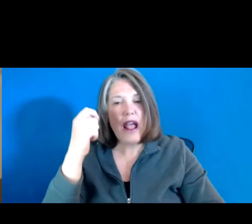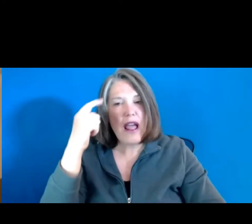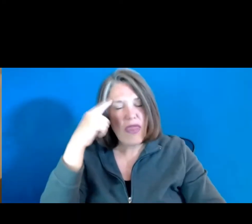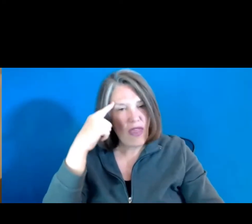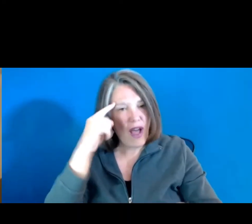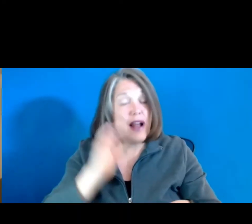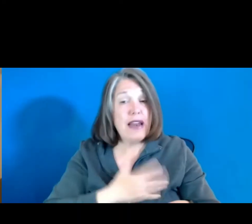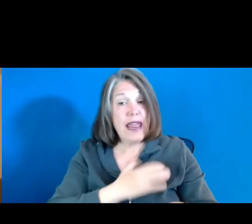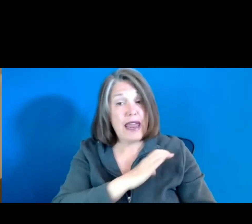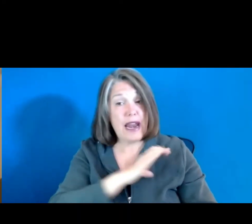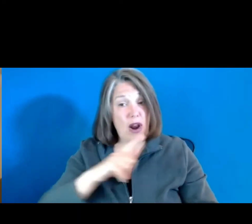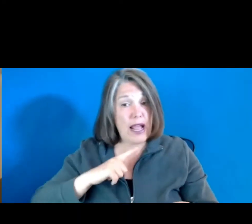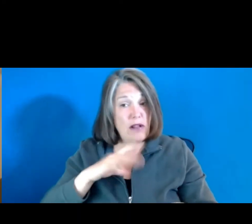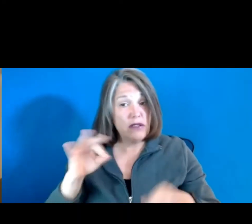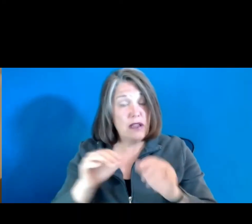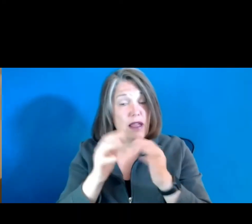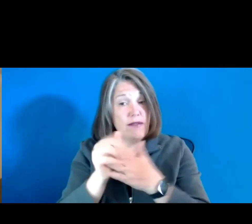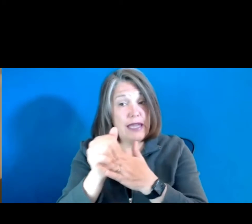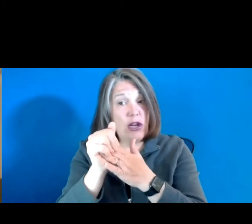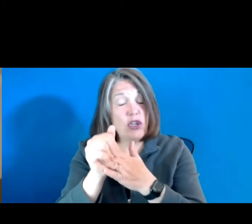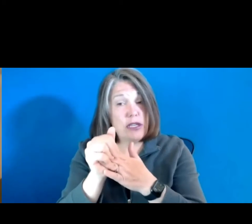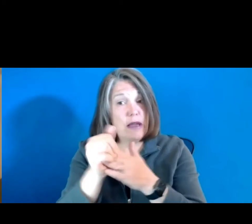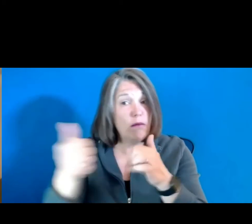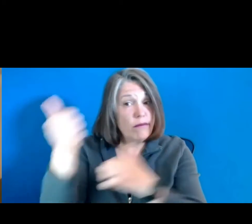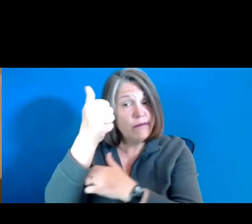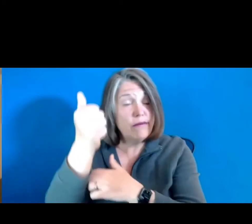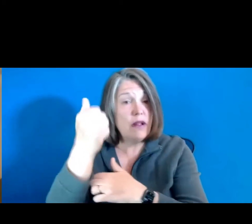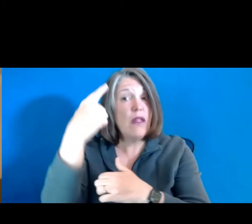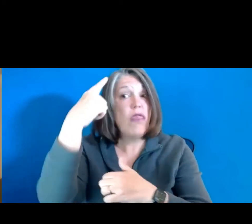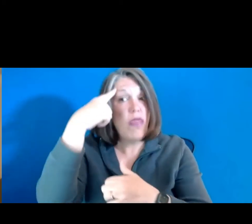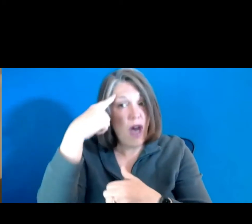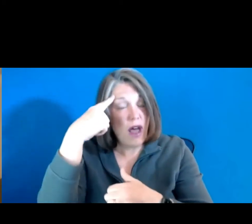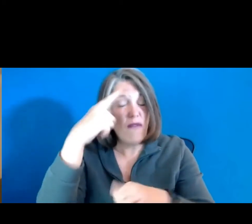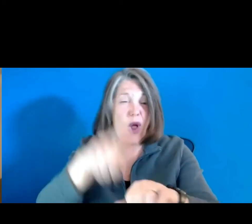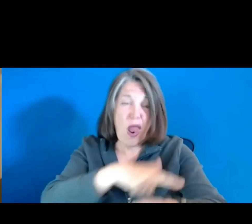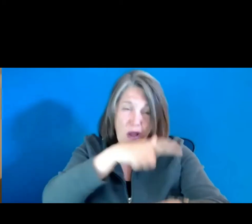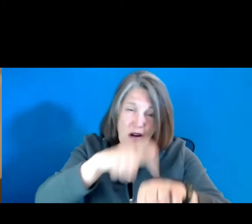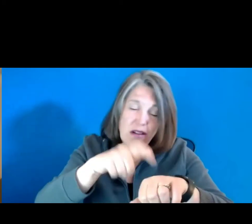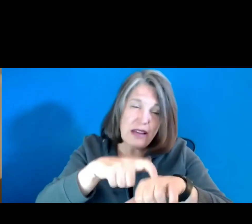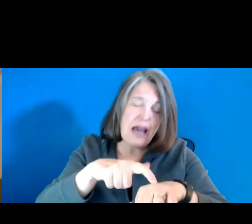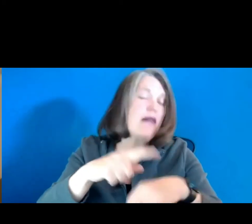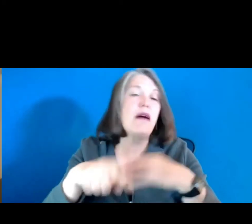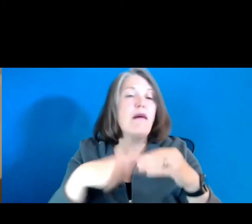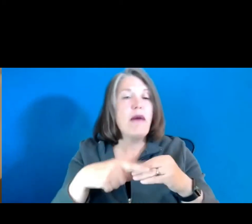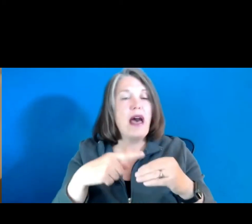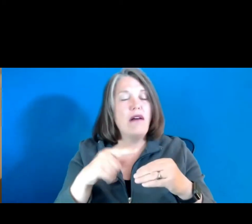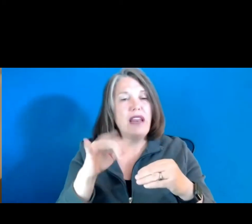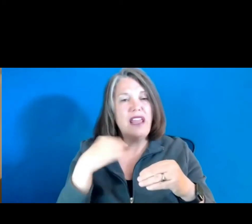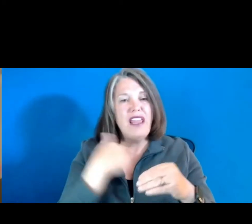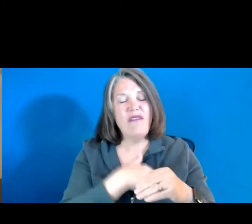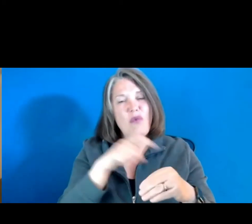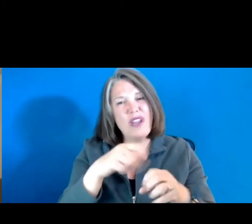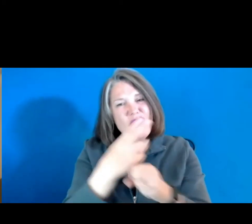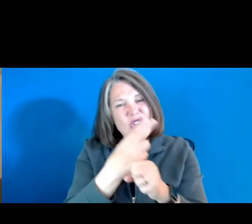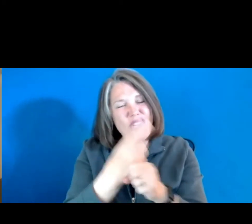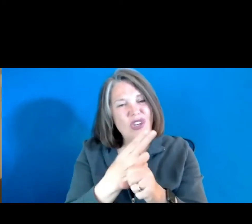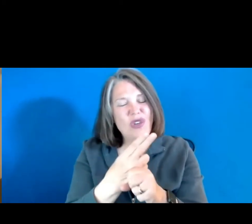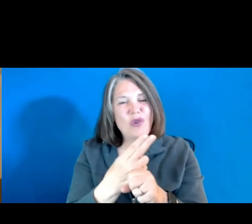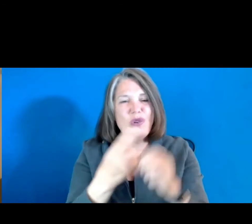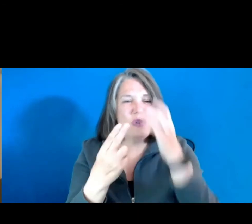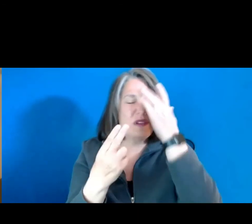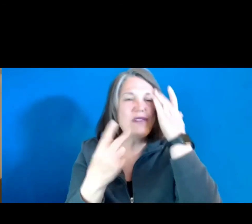council and leadership thought hard and long about whether we should use one of the